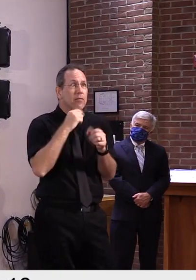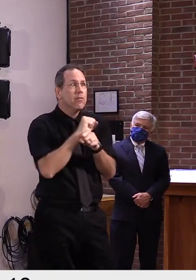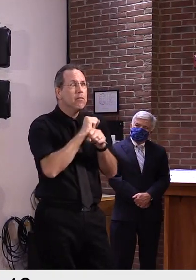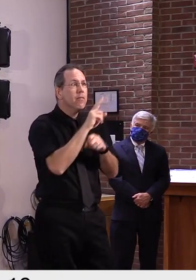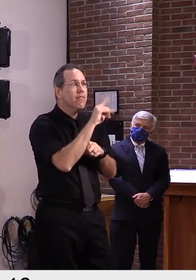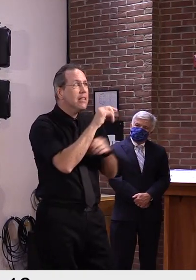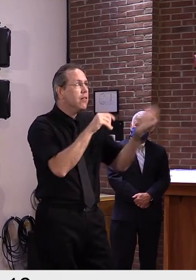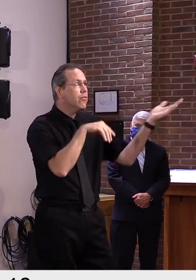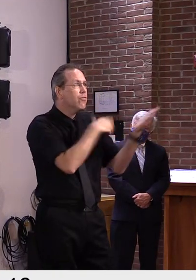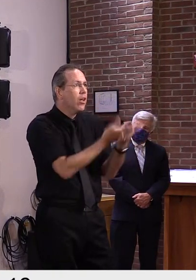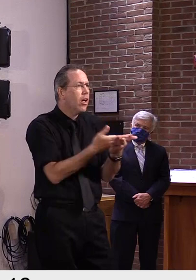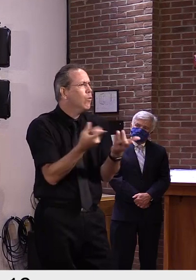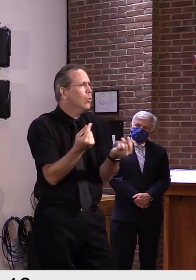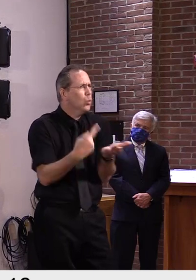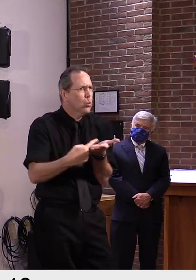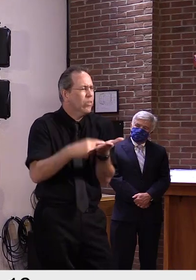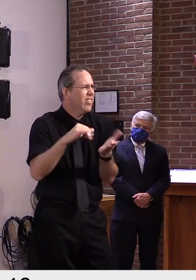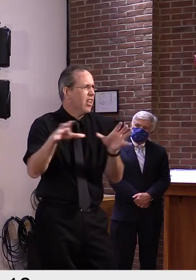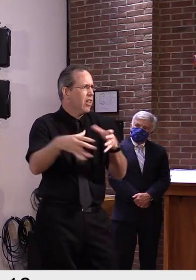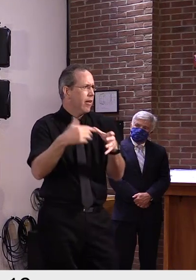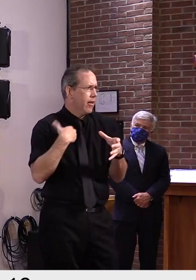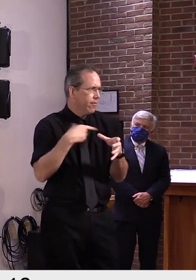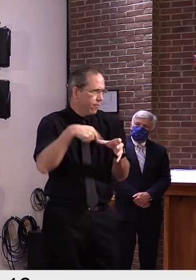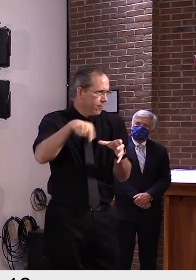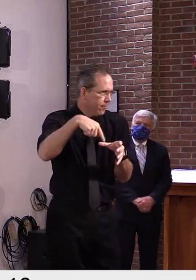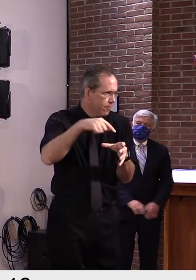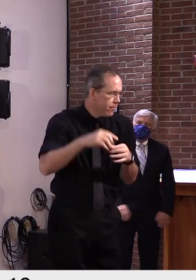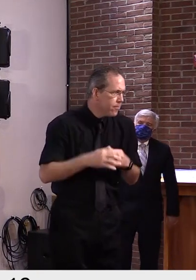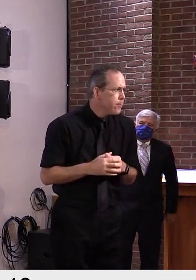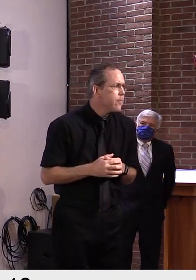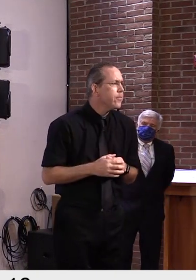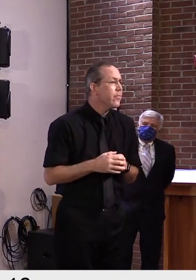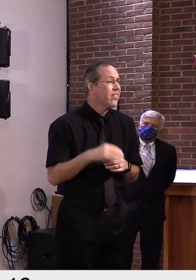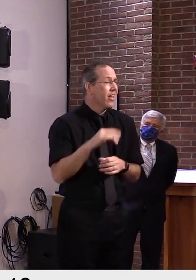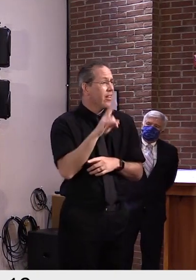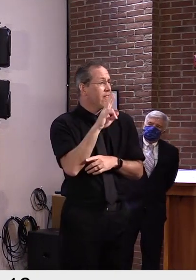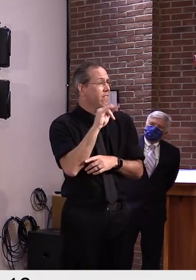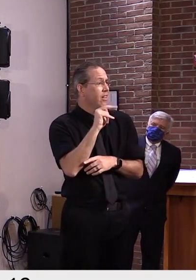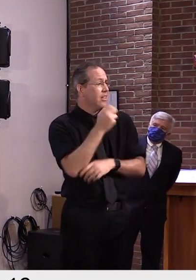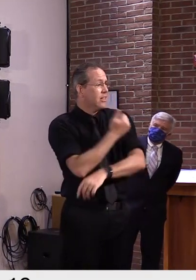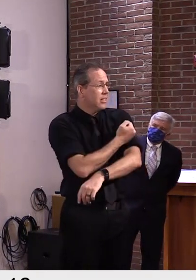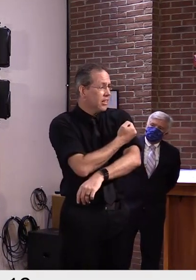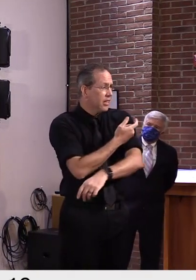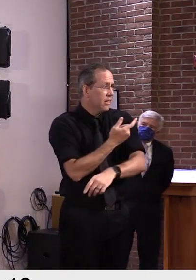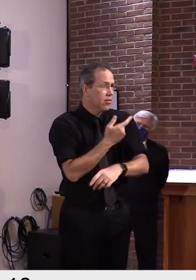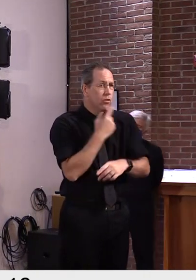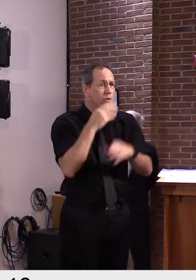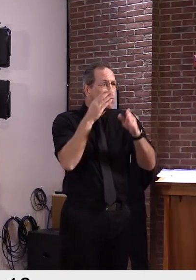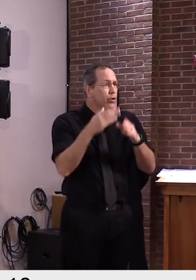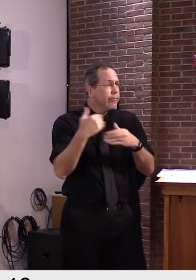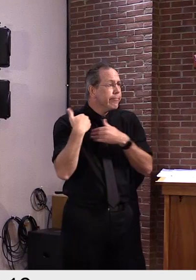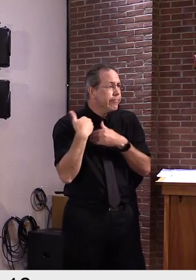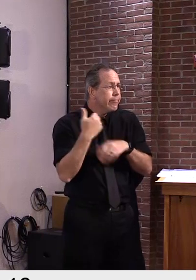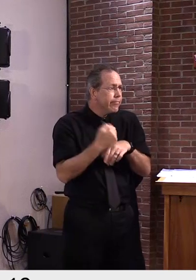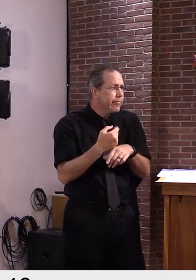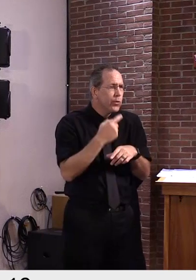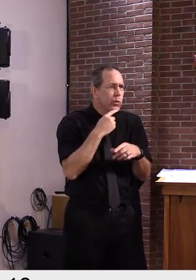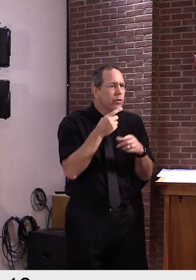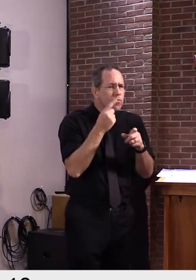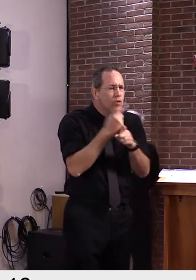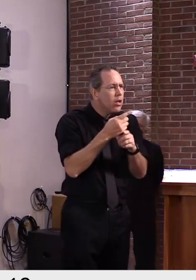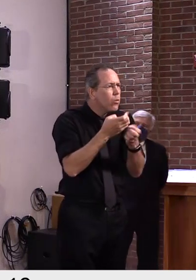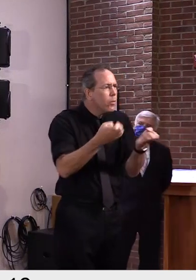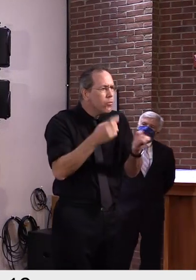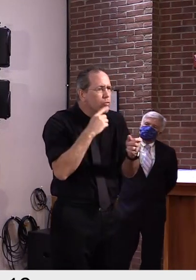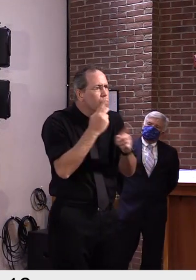ability to deliver the vaccine to a person, whether that be with the appropriate syringes, needles, things of that level of detail,